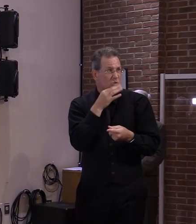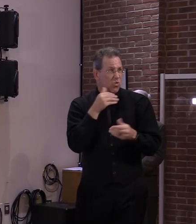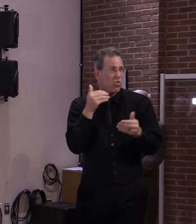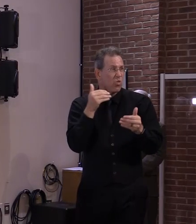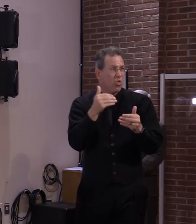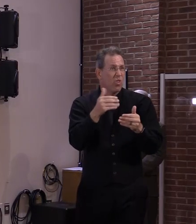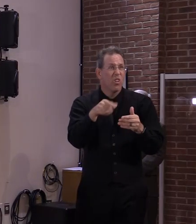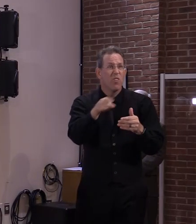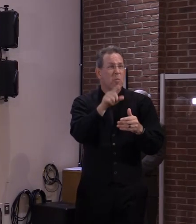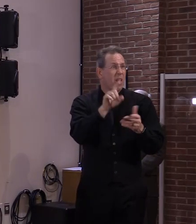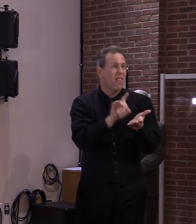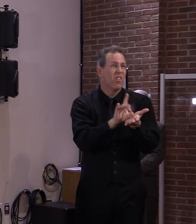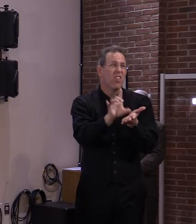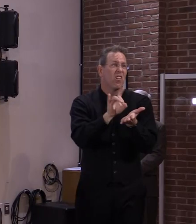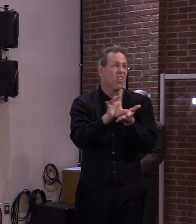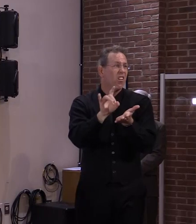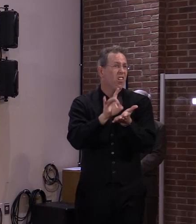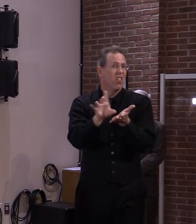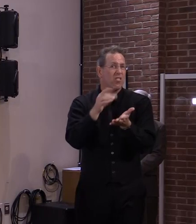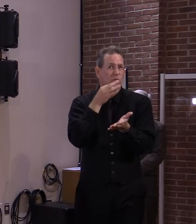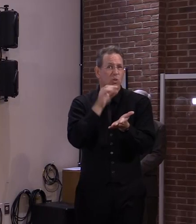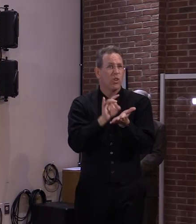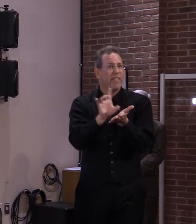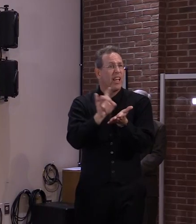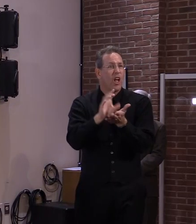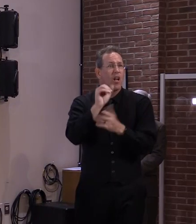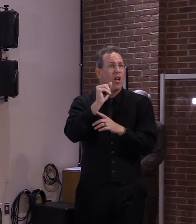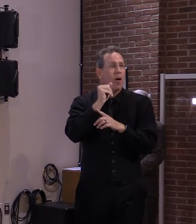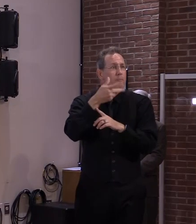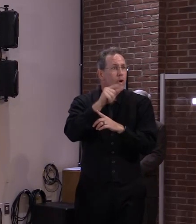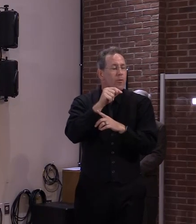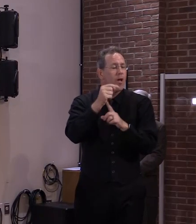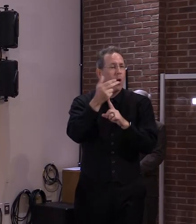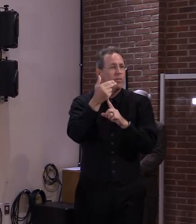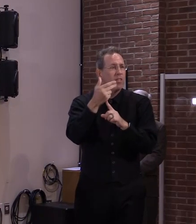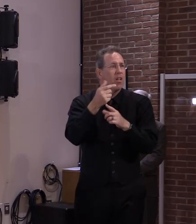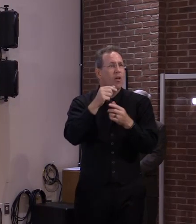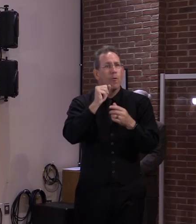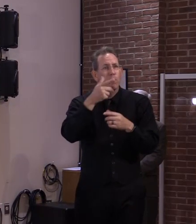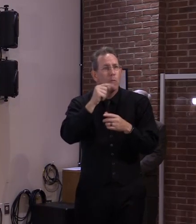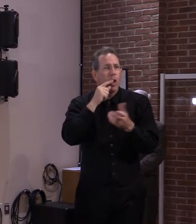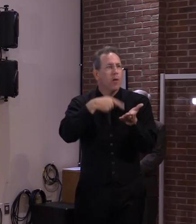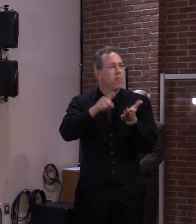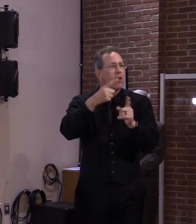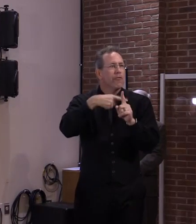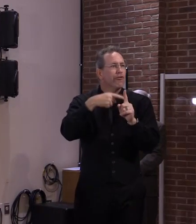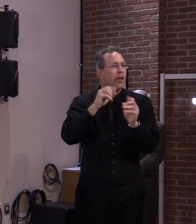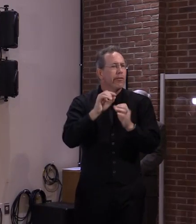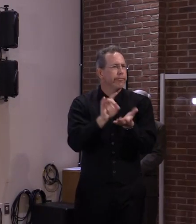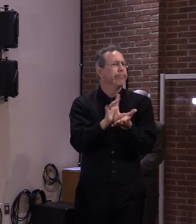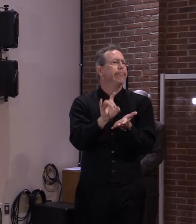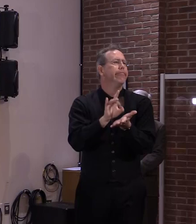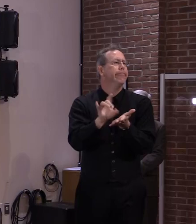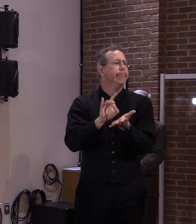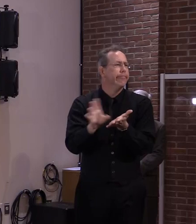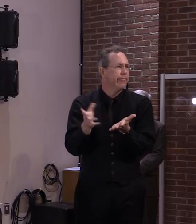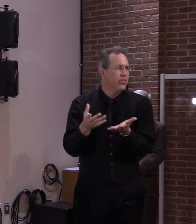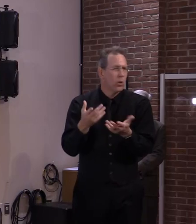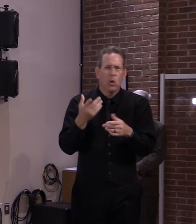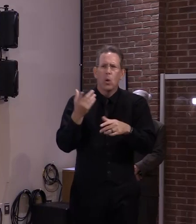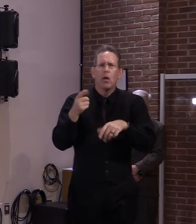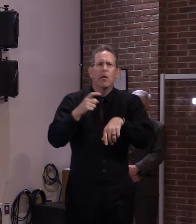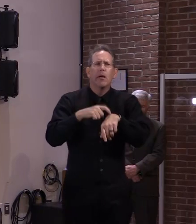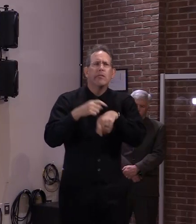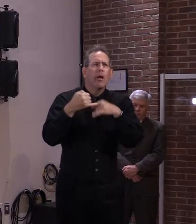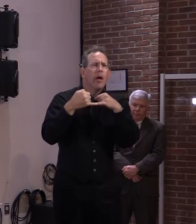I'm just wondering if you know how many people this might involve or what the timeline might be. I know there's going to be a backlog in